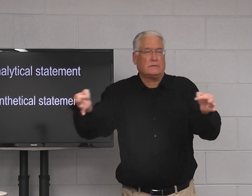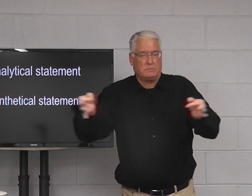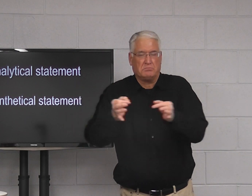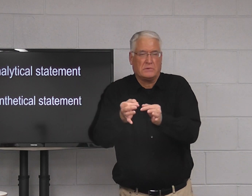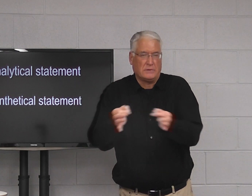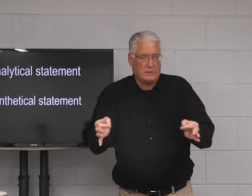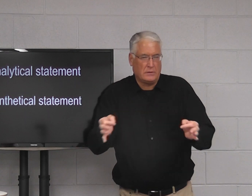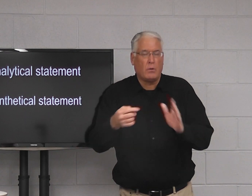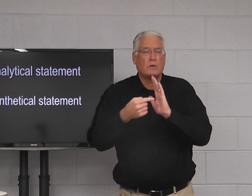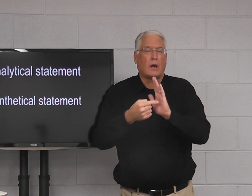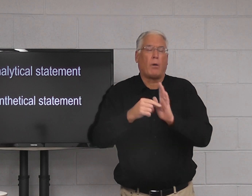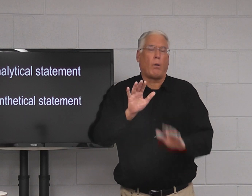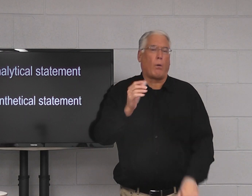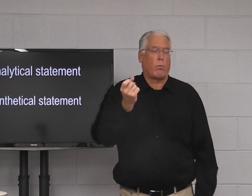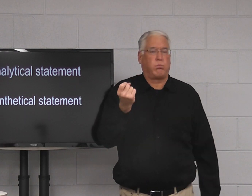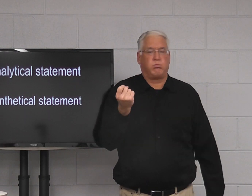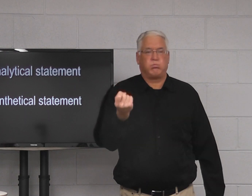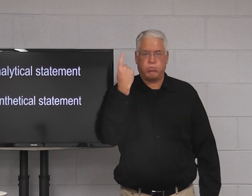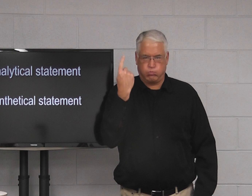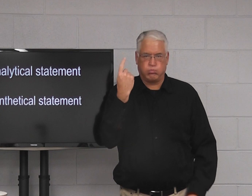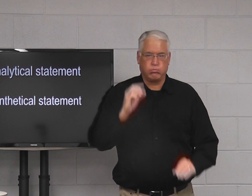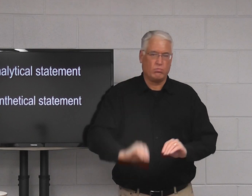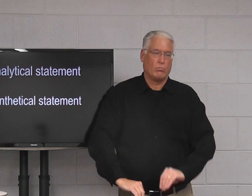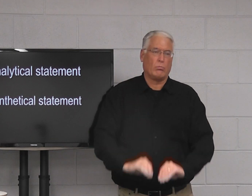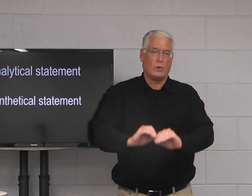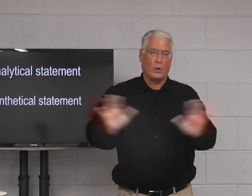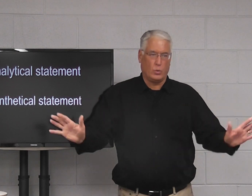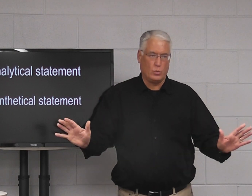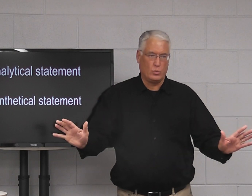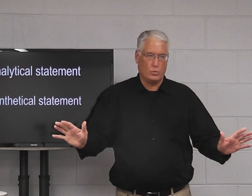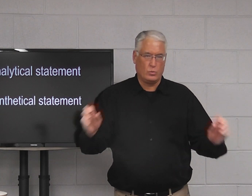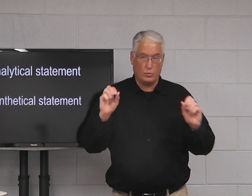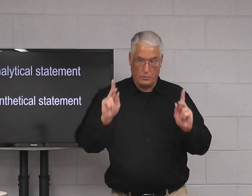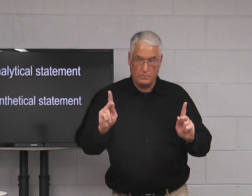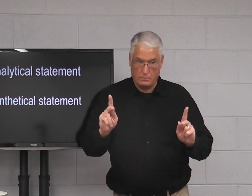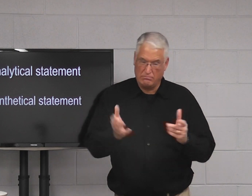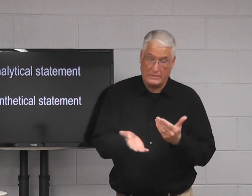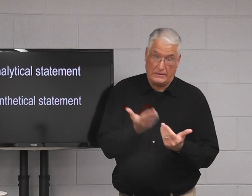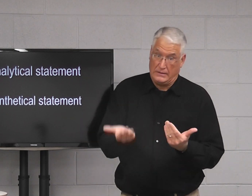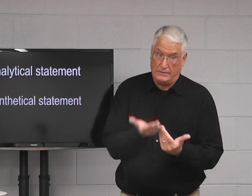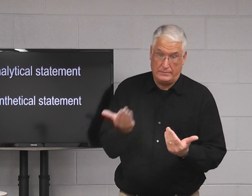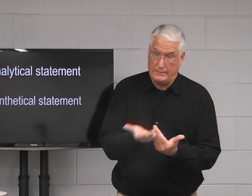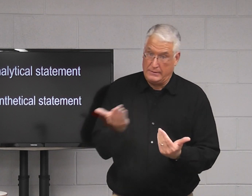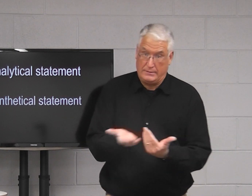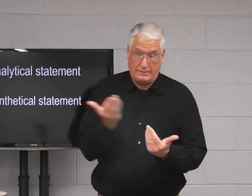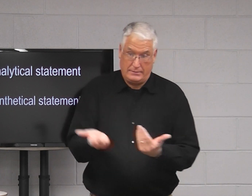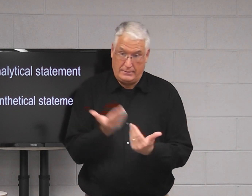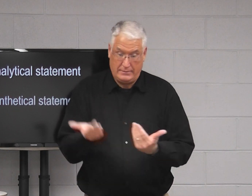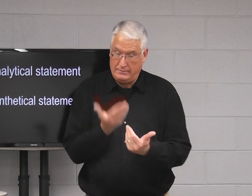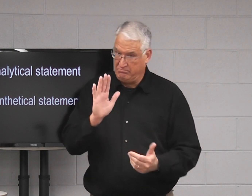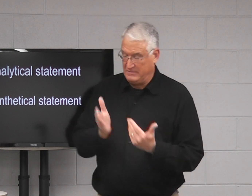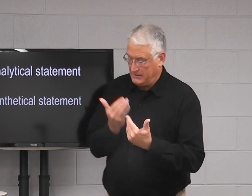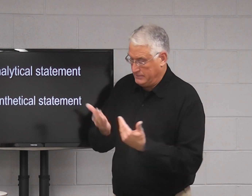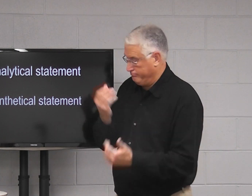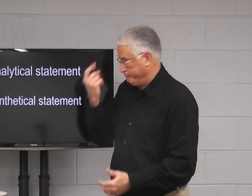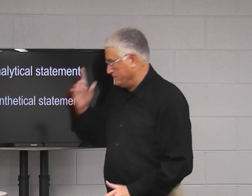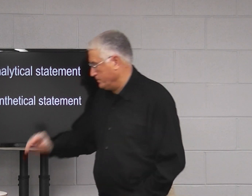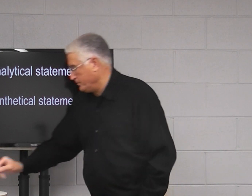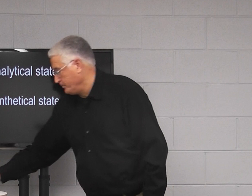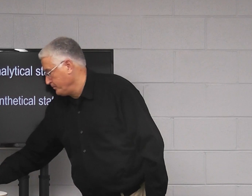you know a sentence to give you an example so it help us understand it. It's easy.